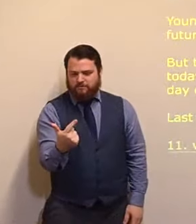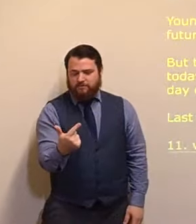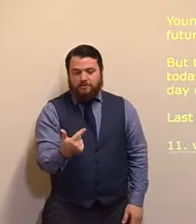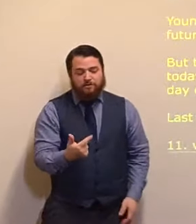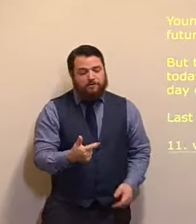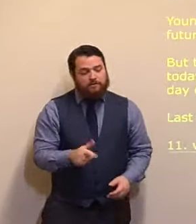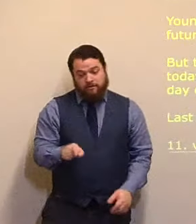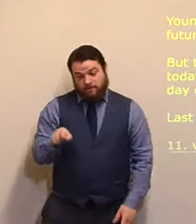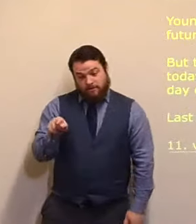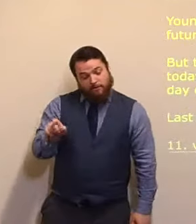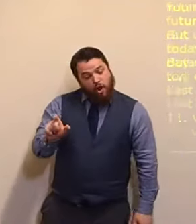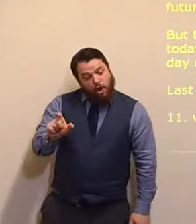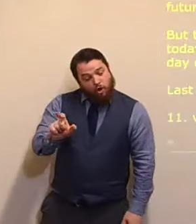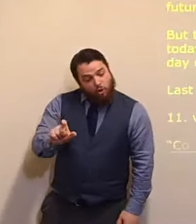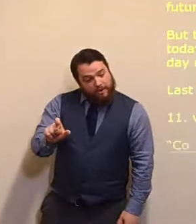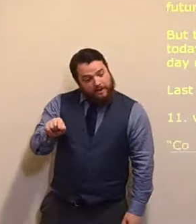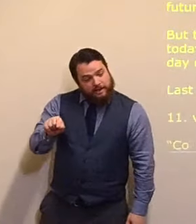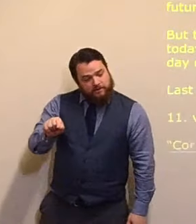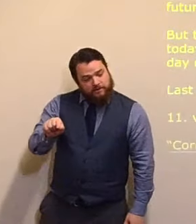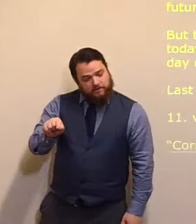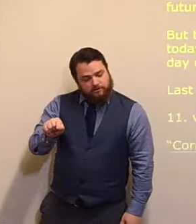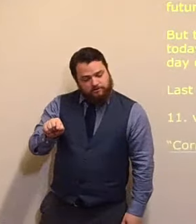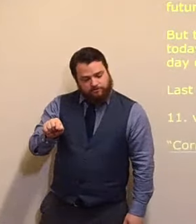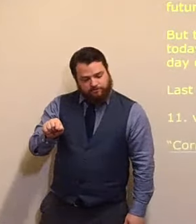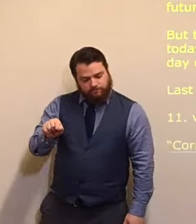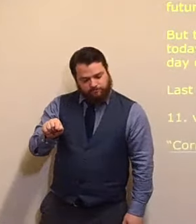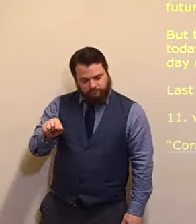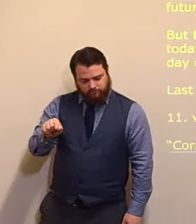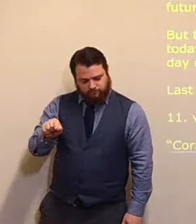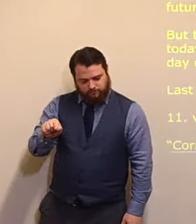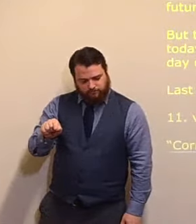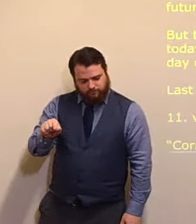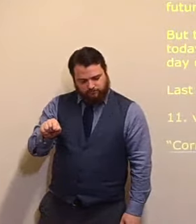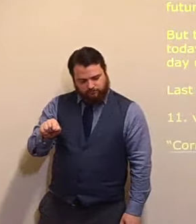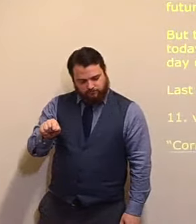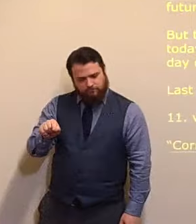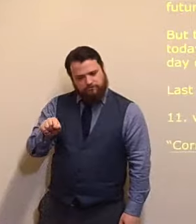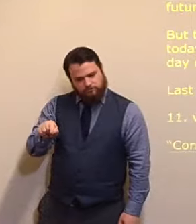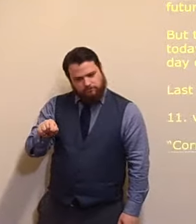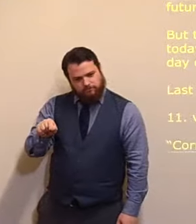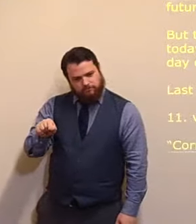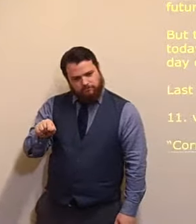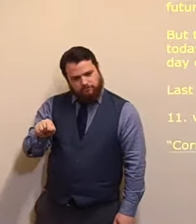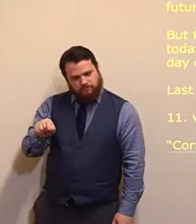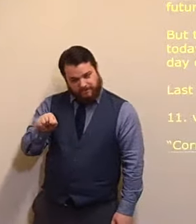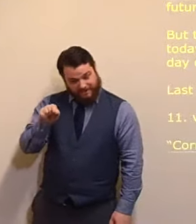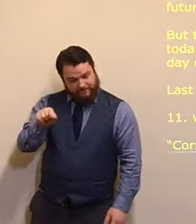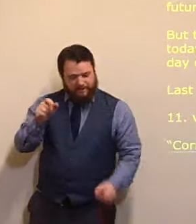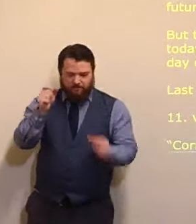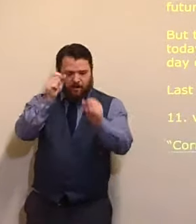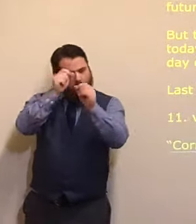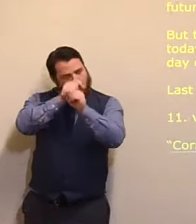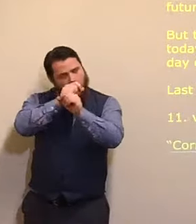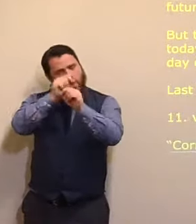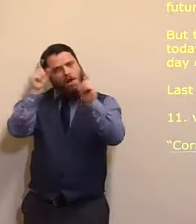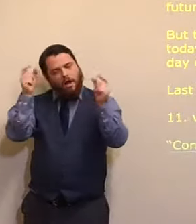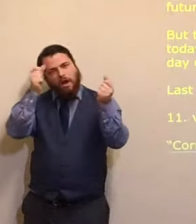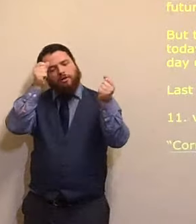Cornelius was aware, he knew, what Christ has done, even in his own time. Like you and me today, you